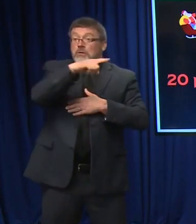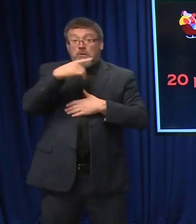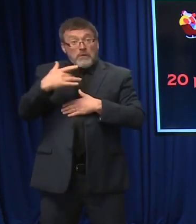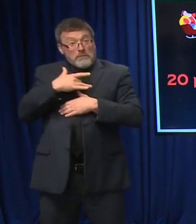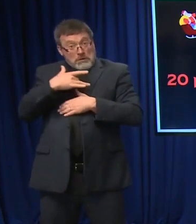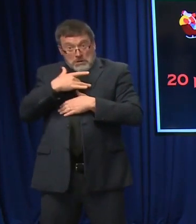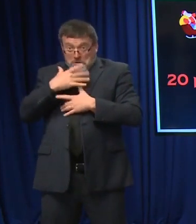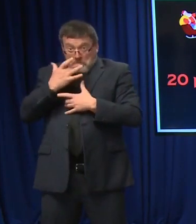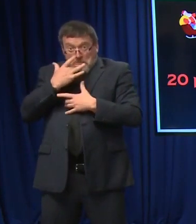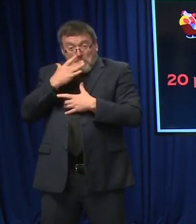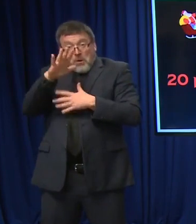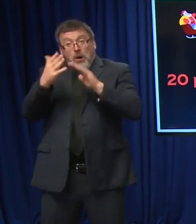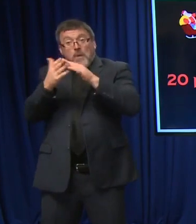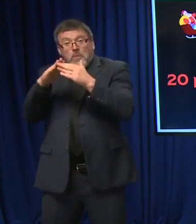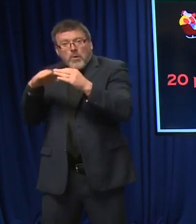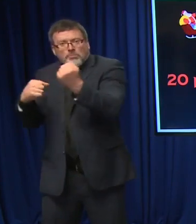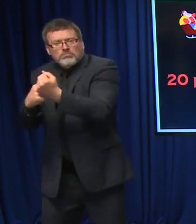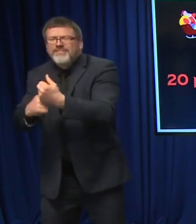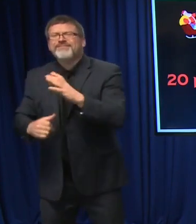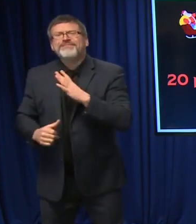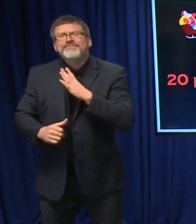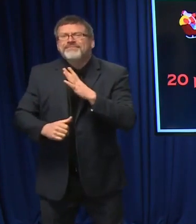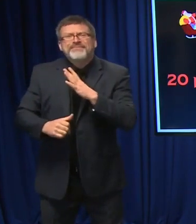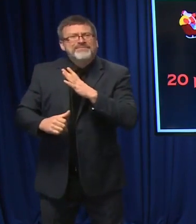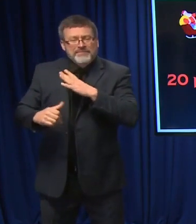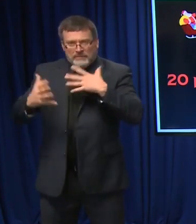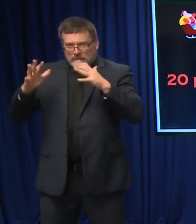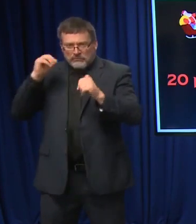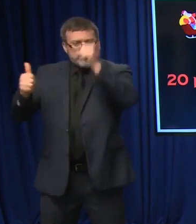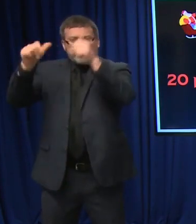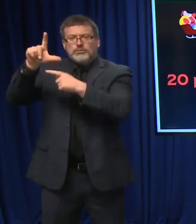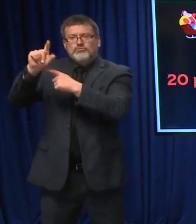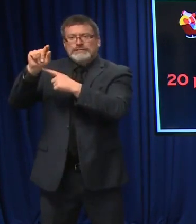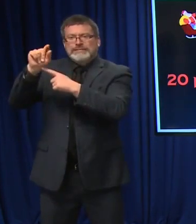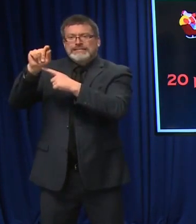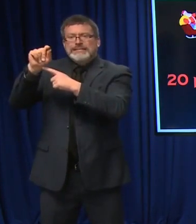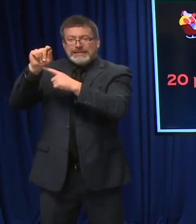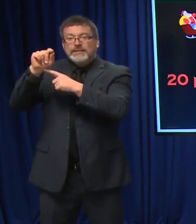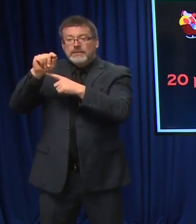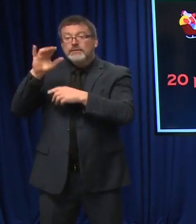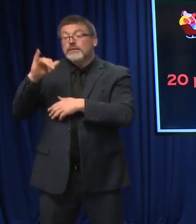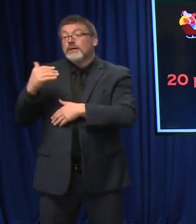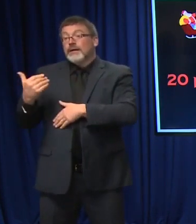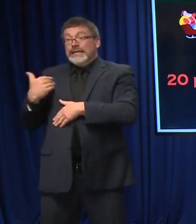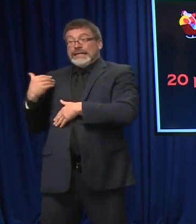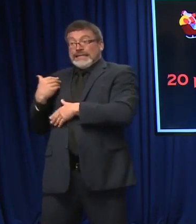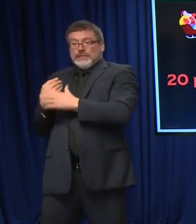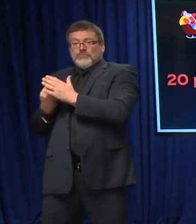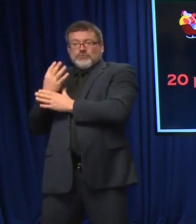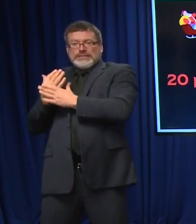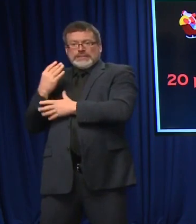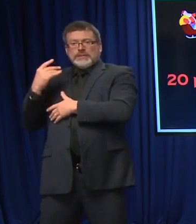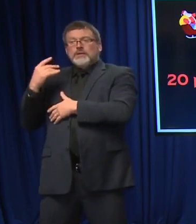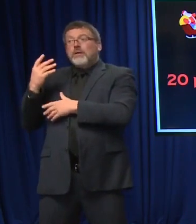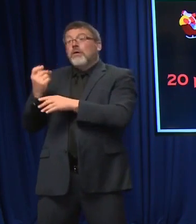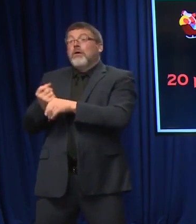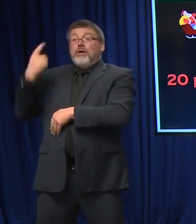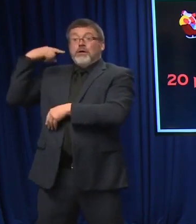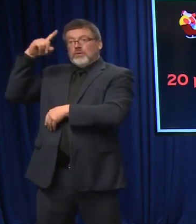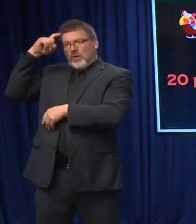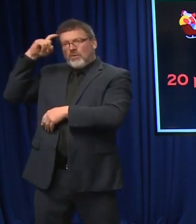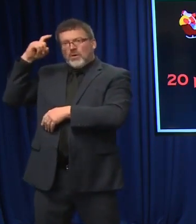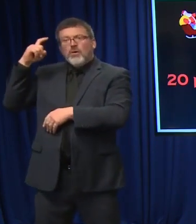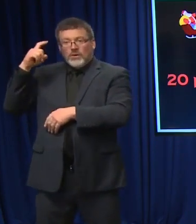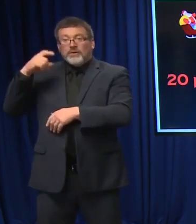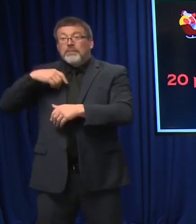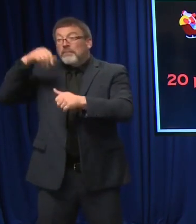that available to them. Similar to our large vaccine super sites of last spring, that's not exactly what we're talking about. We're kind of taking that model and